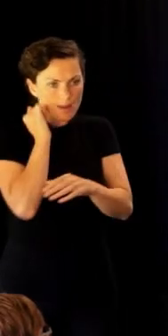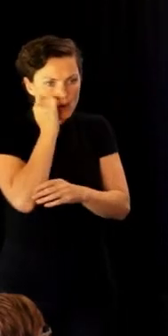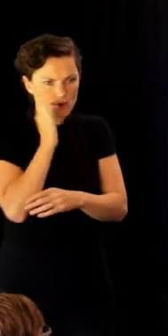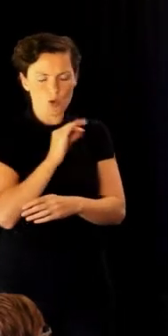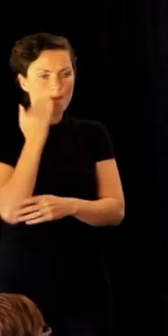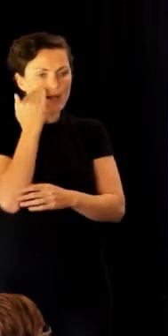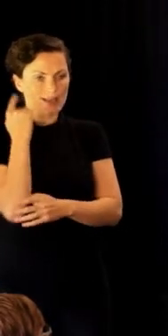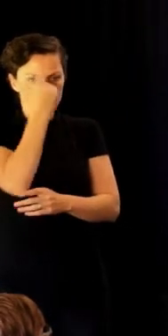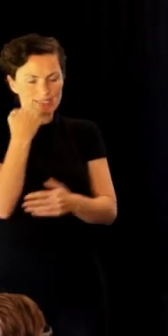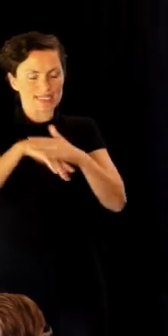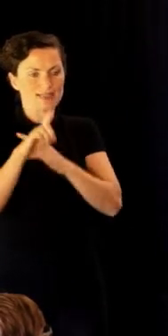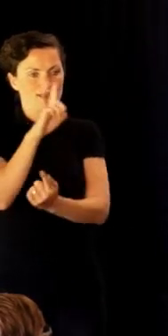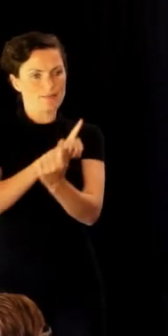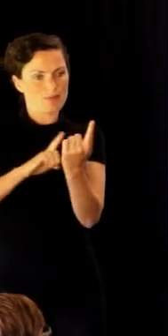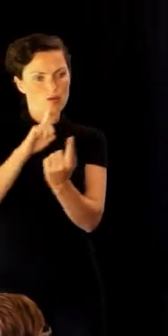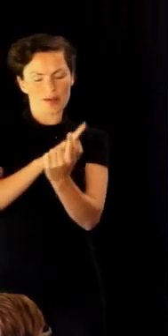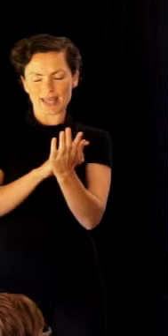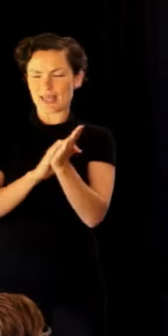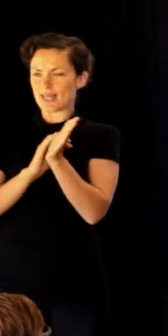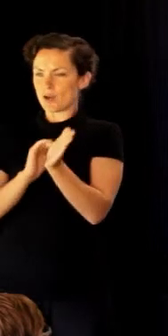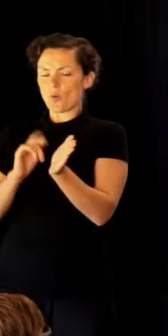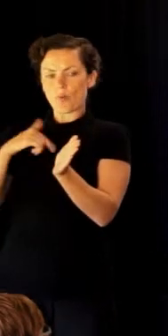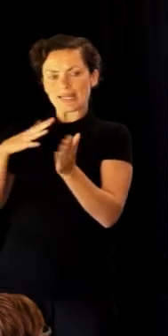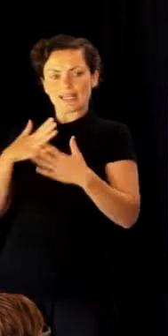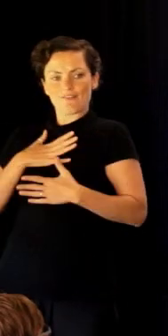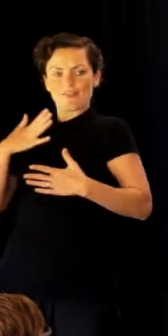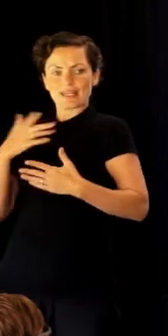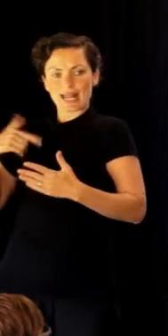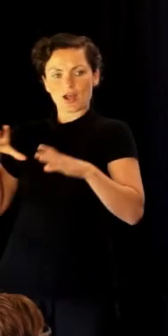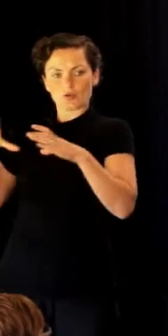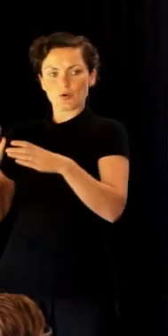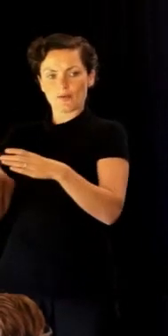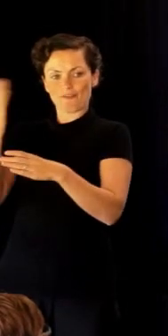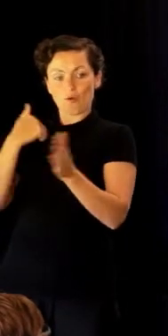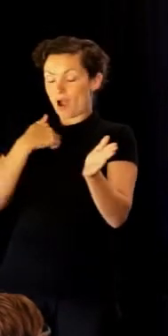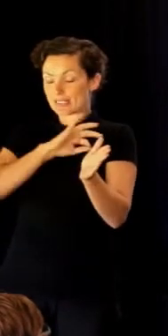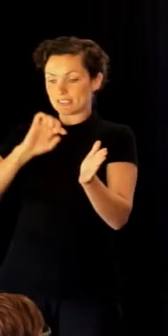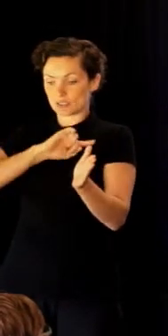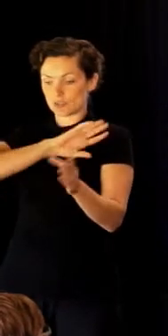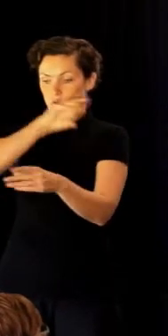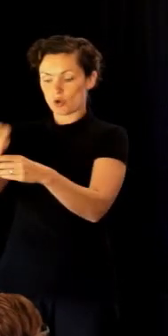that we'd inadvertently insulted our group because I didn't go to the meeting, because clearly I'm not Māori.